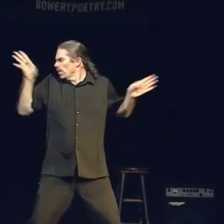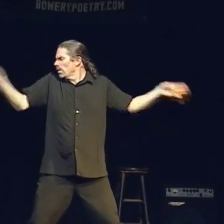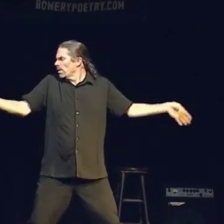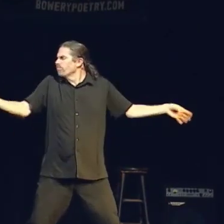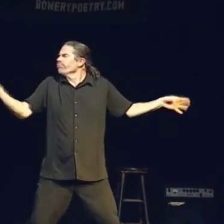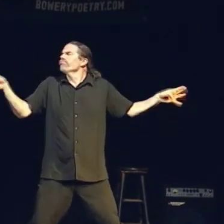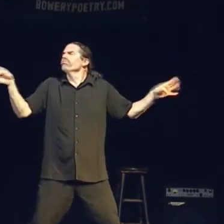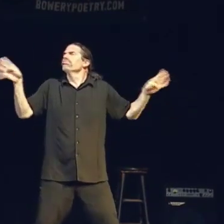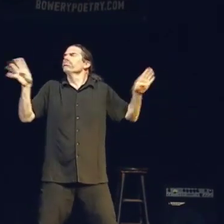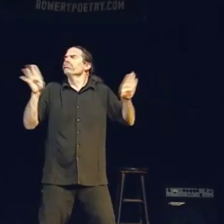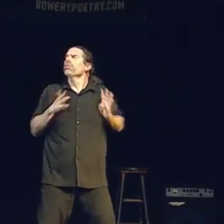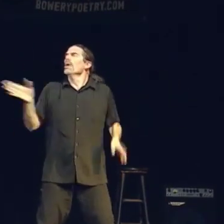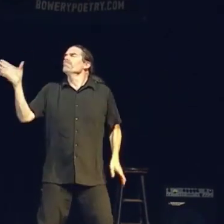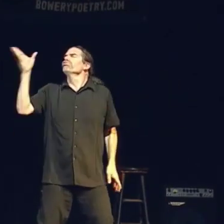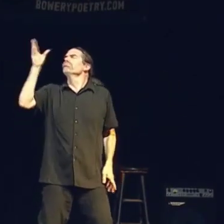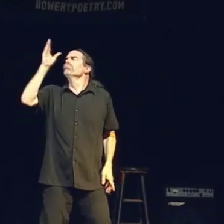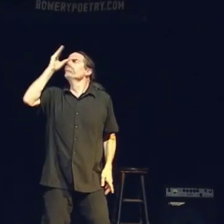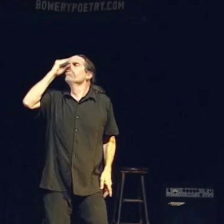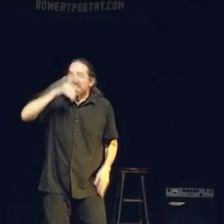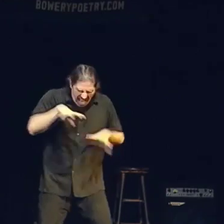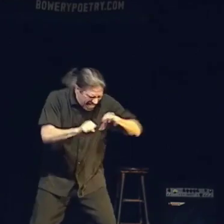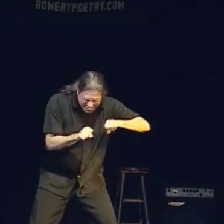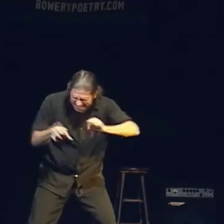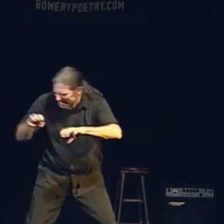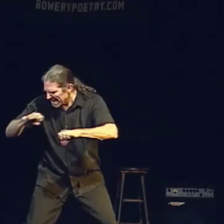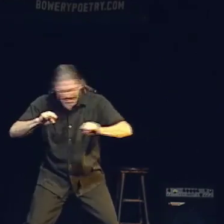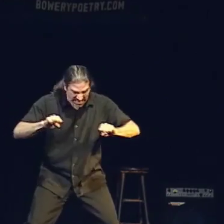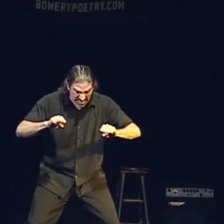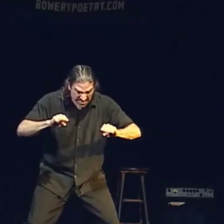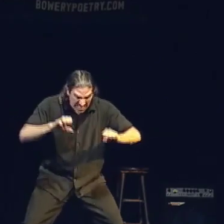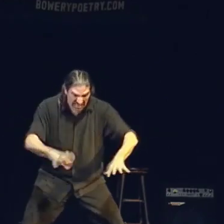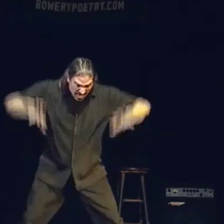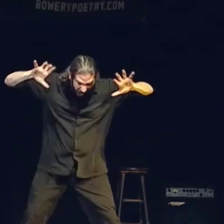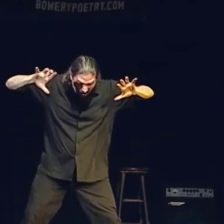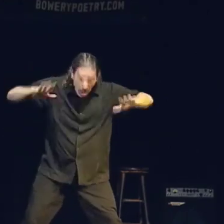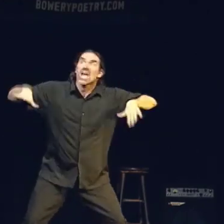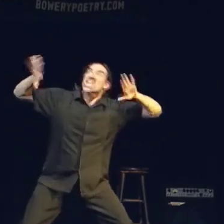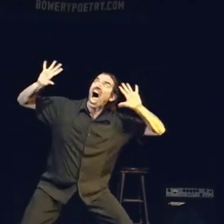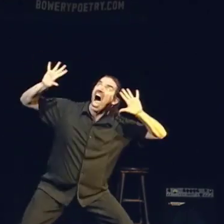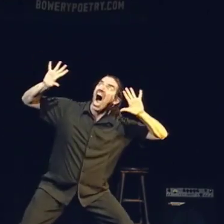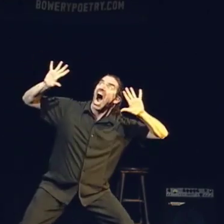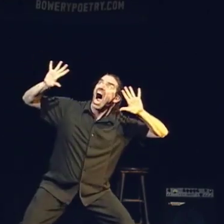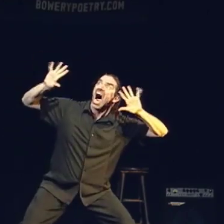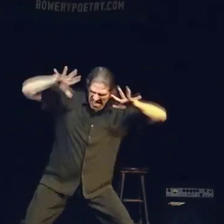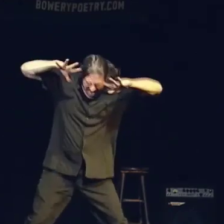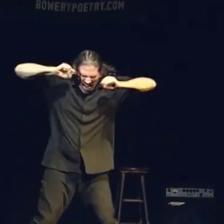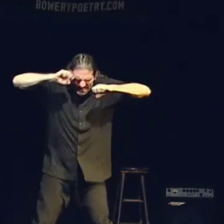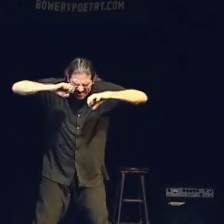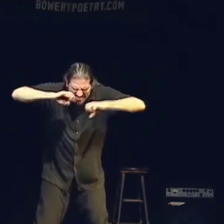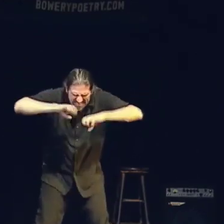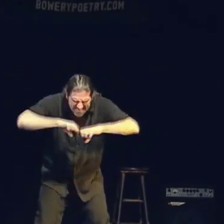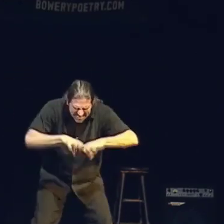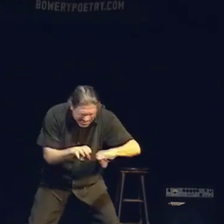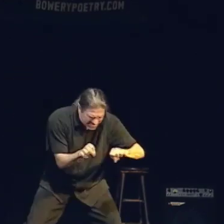Macaw disintegrates. And the man screams as he's eaten off the wall.